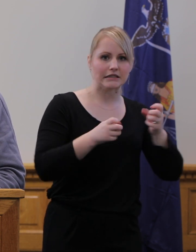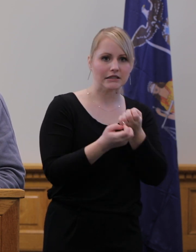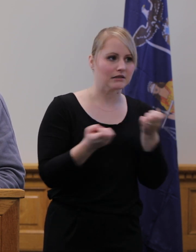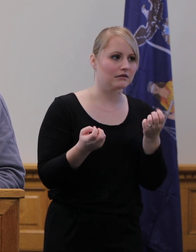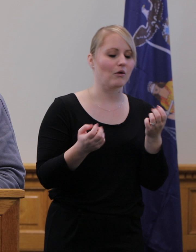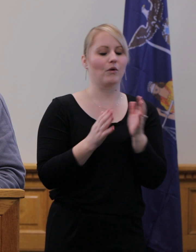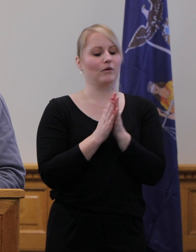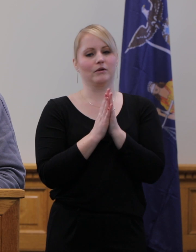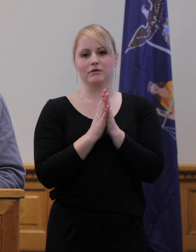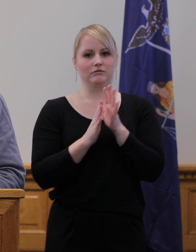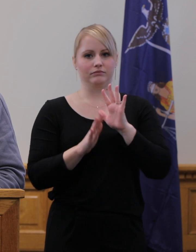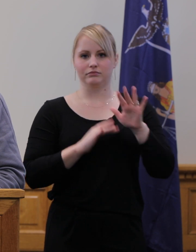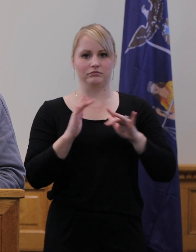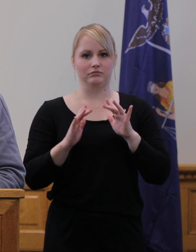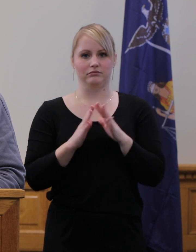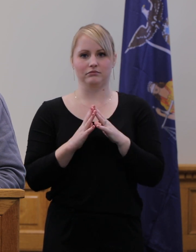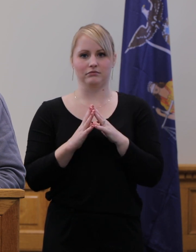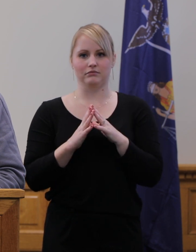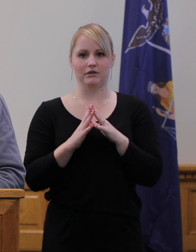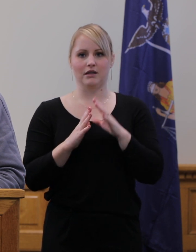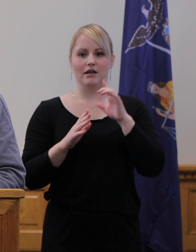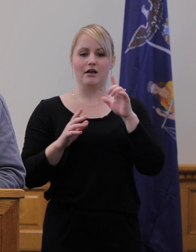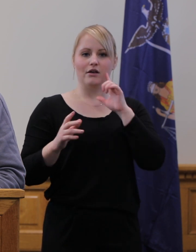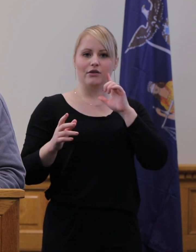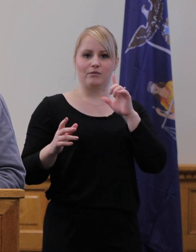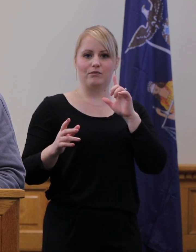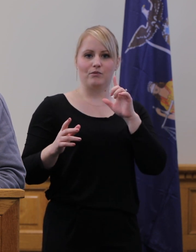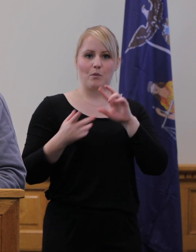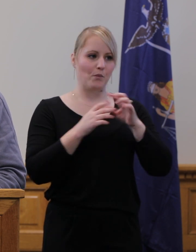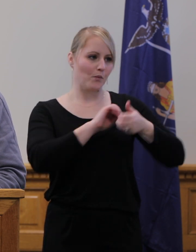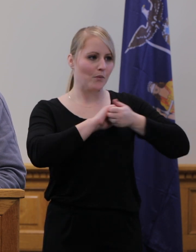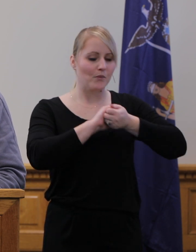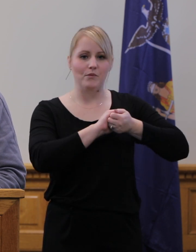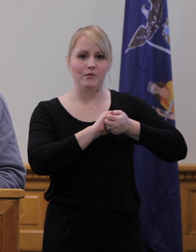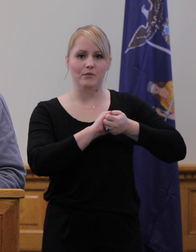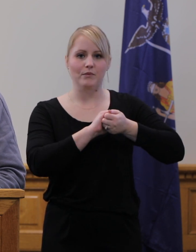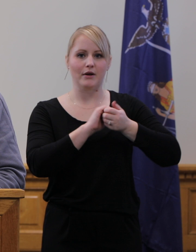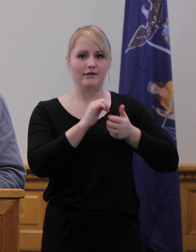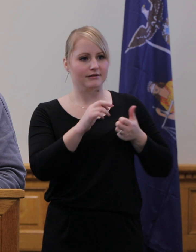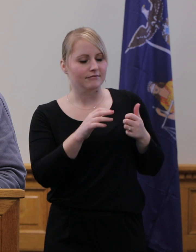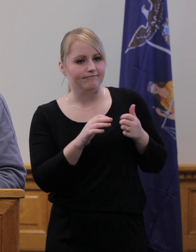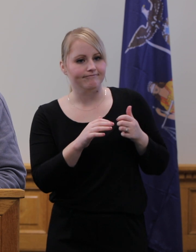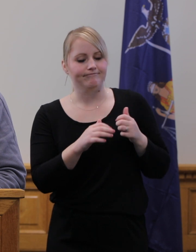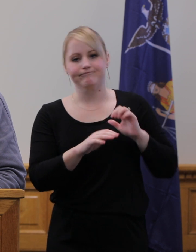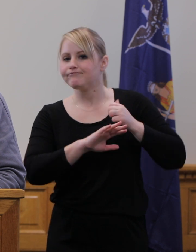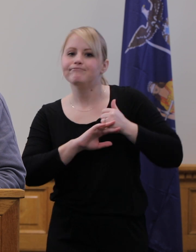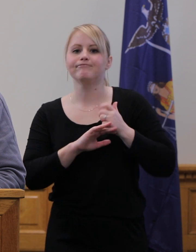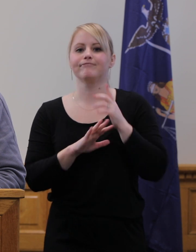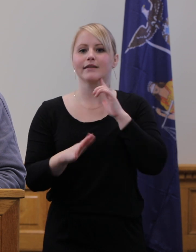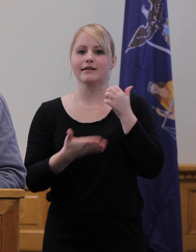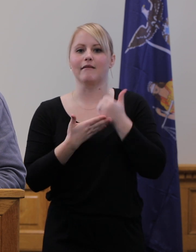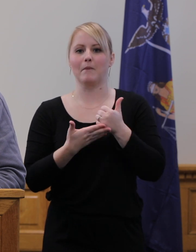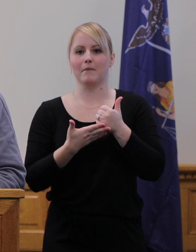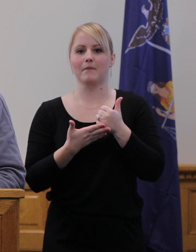Despite the widespread testing capacity shortage that many rural counties face, our local and regional partners are stepping up to